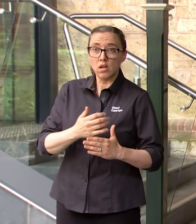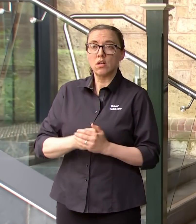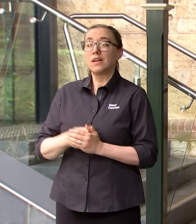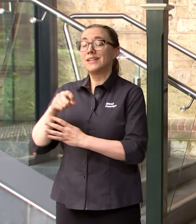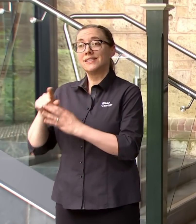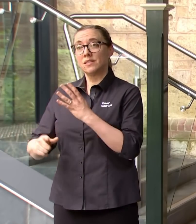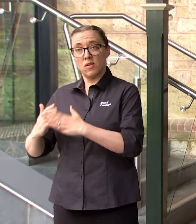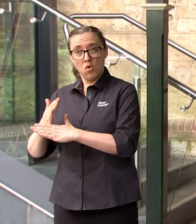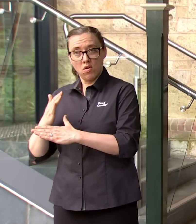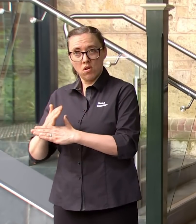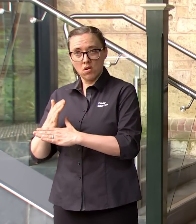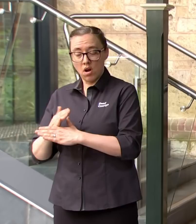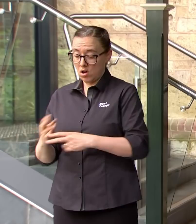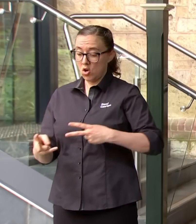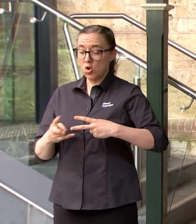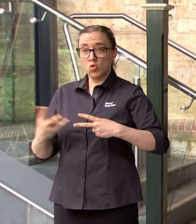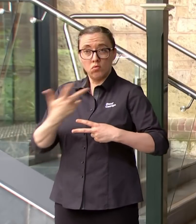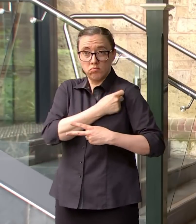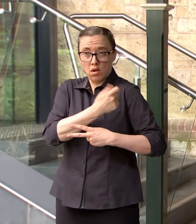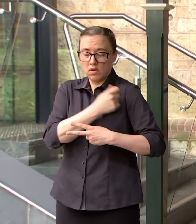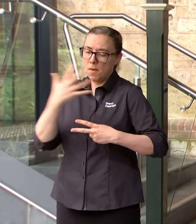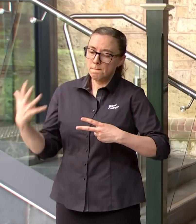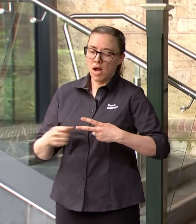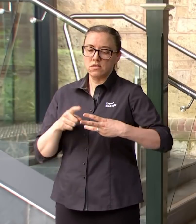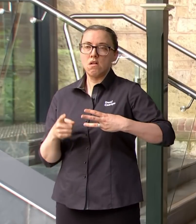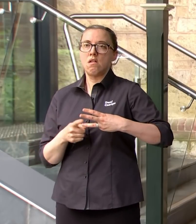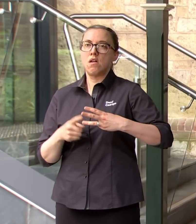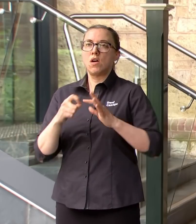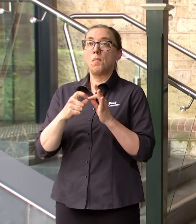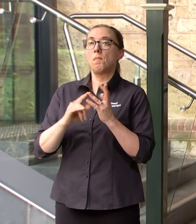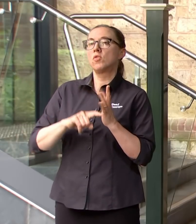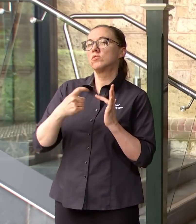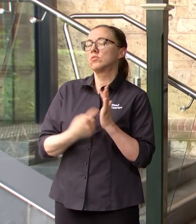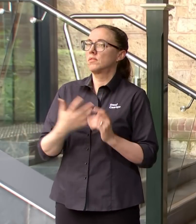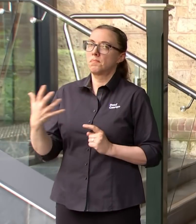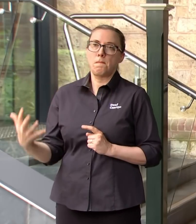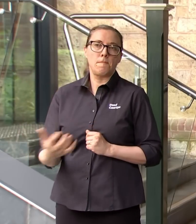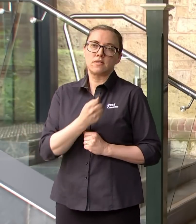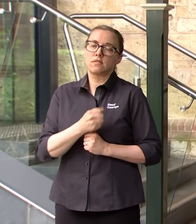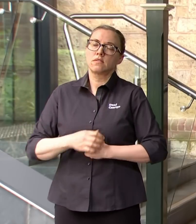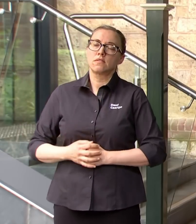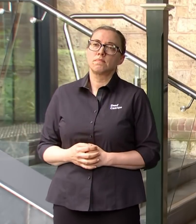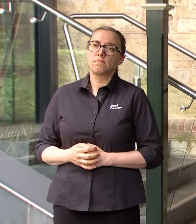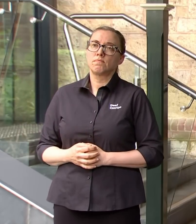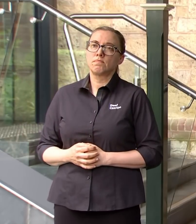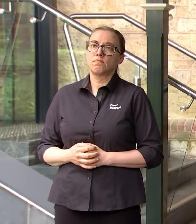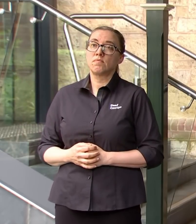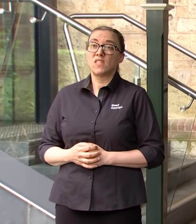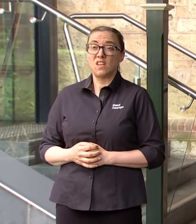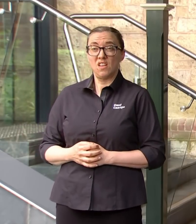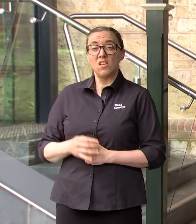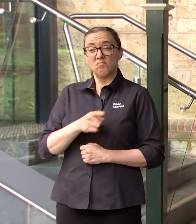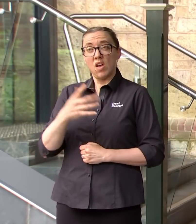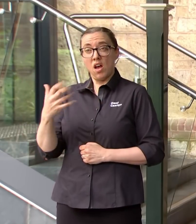disability sector to not just have the two doses to be fully vaccinated but to have the booster as well and we're giving people to the